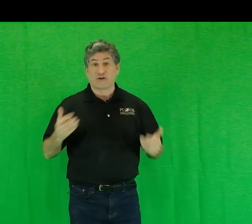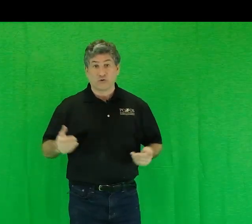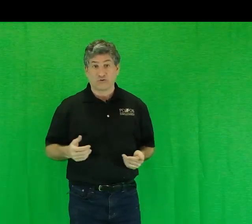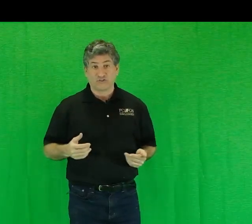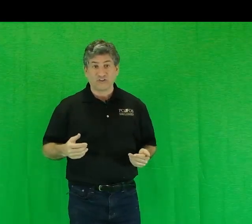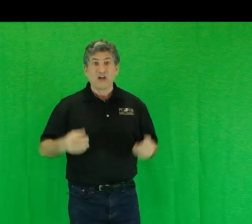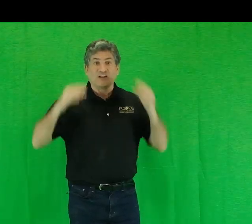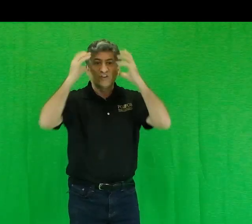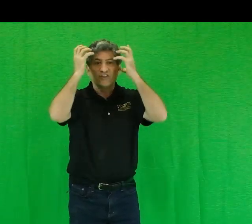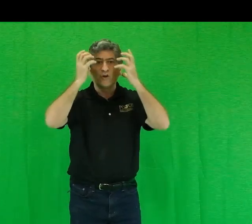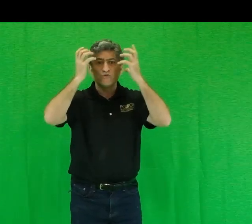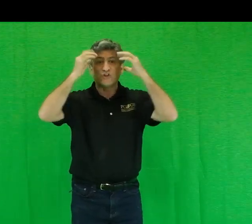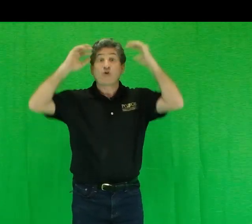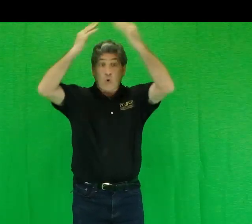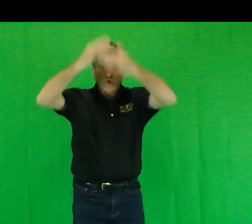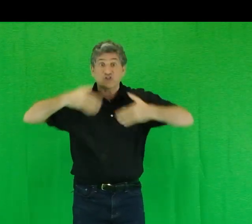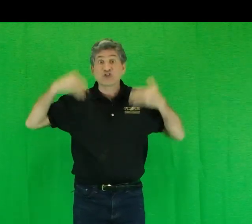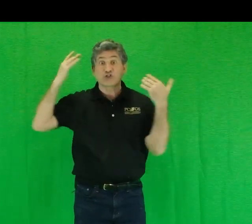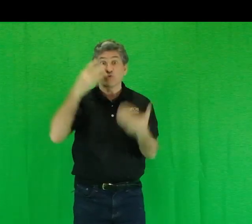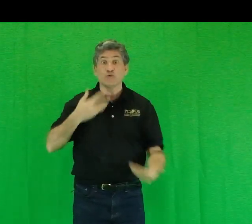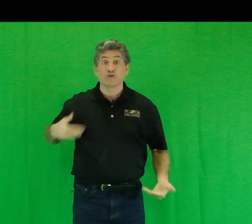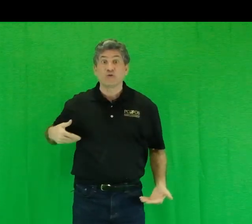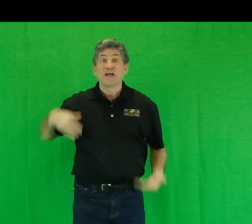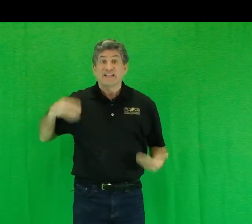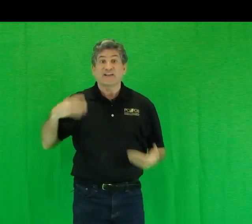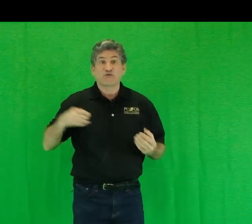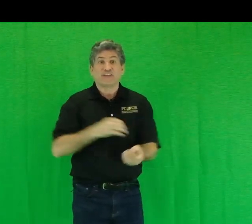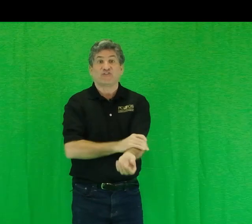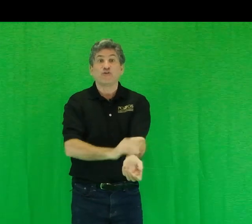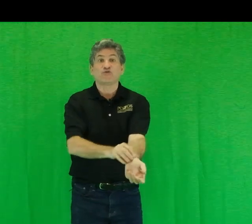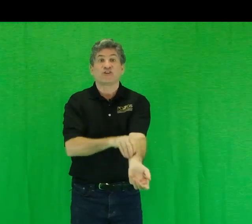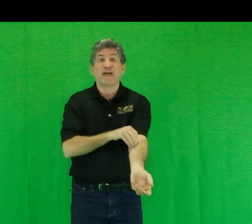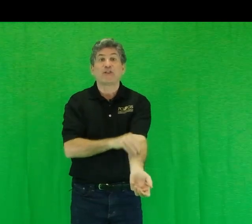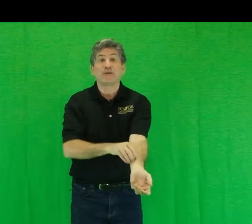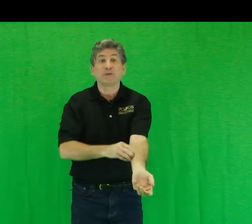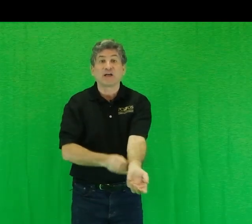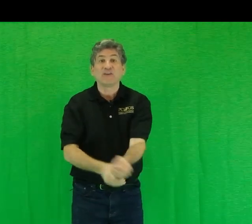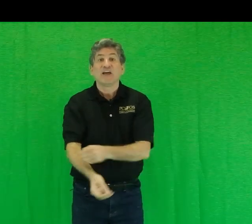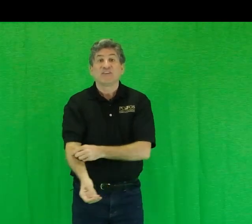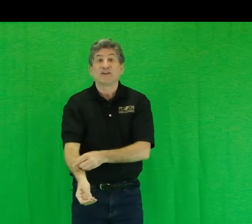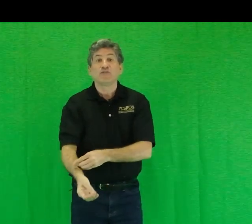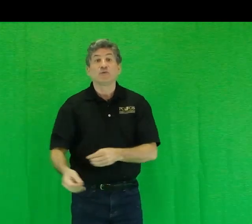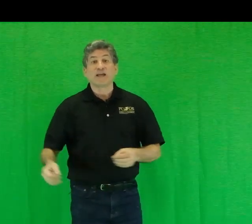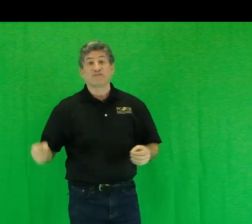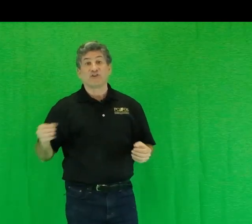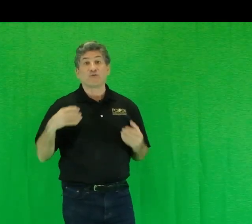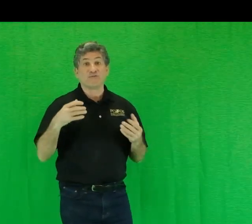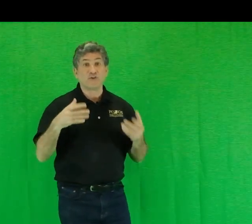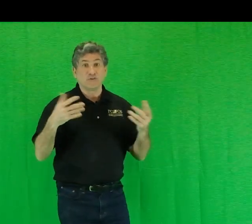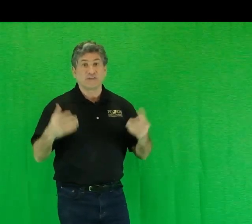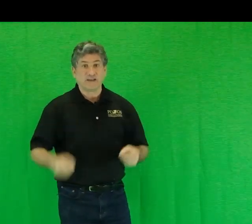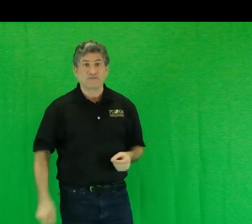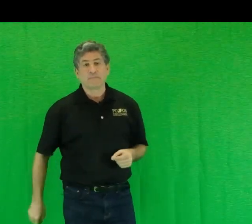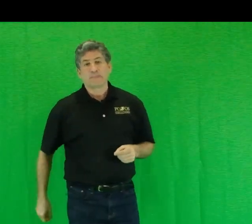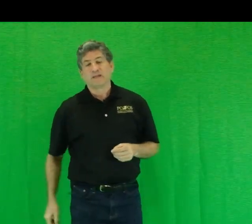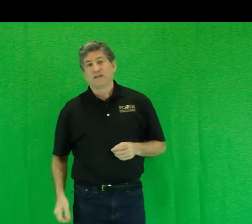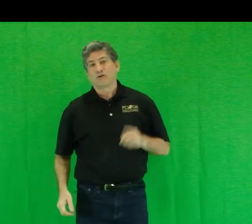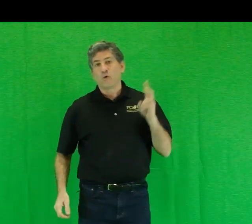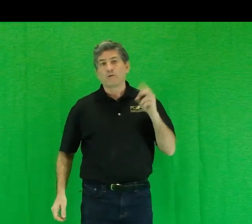our courses, until the notion courses through you like a transfusion of healthy blood to give new life to your view of life. Quote,